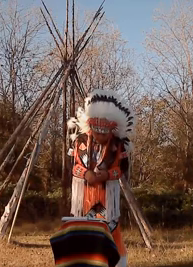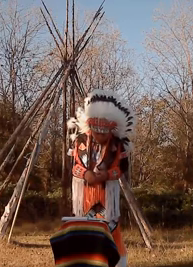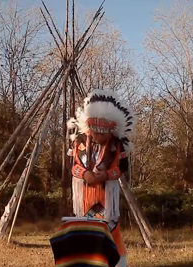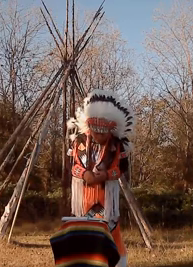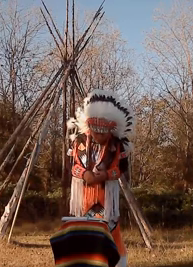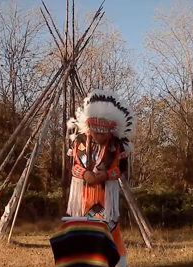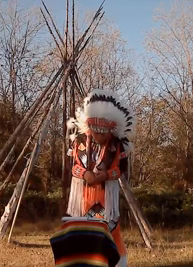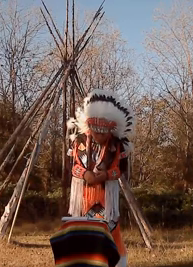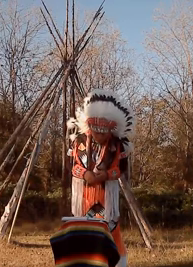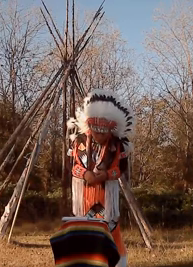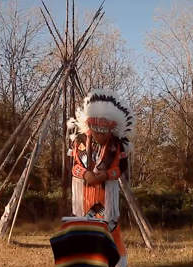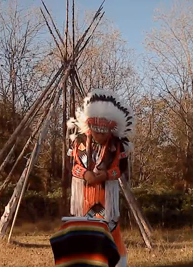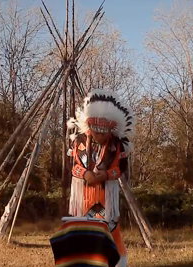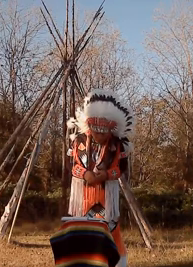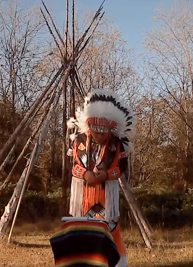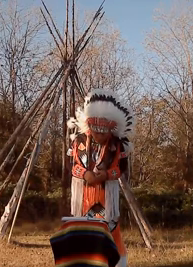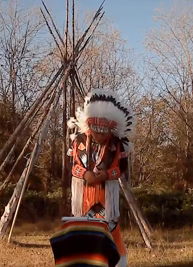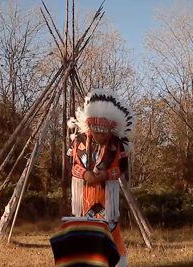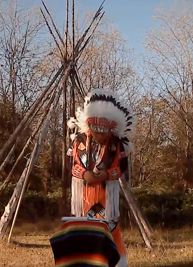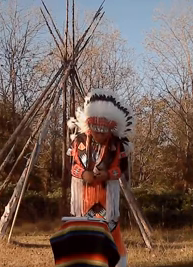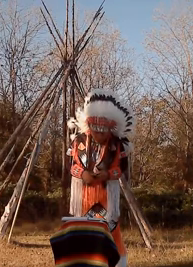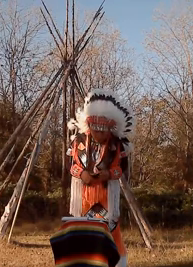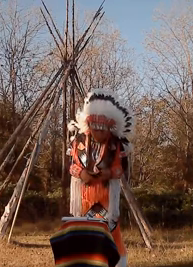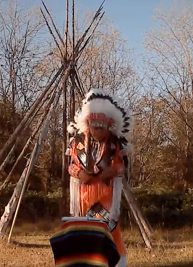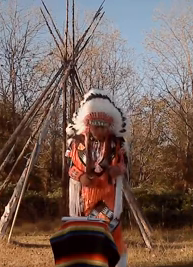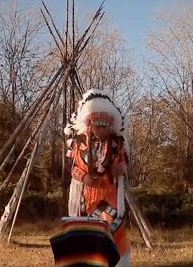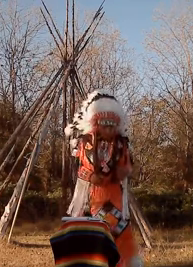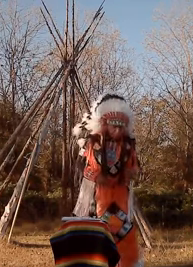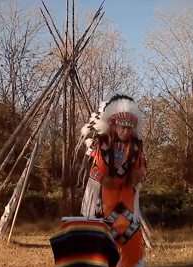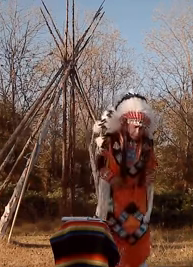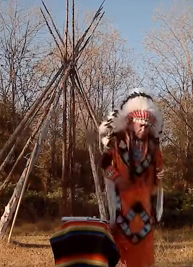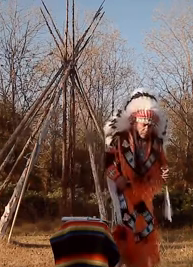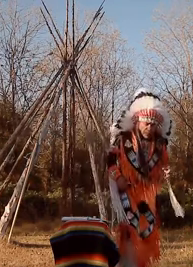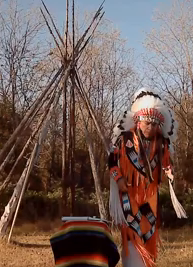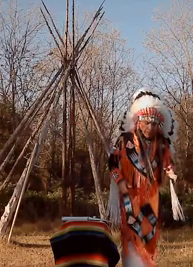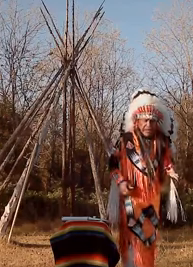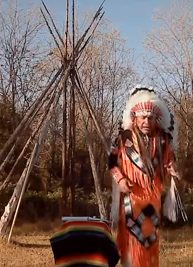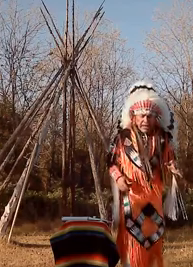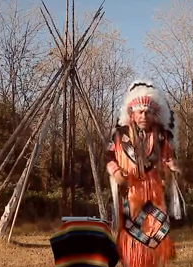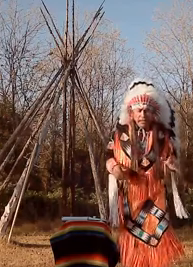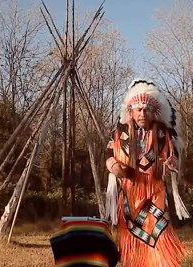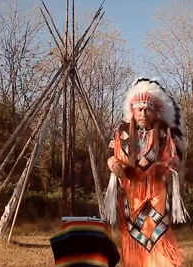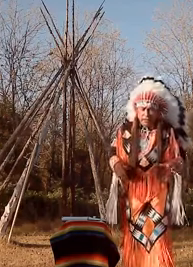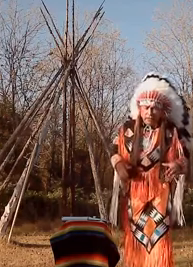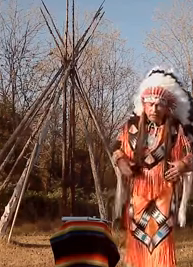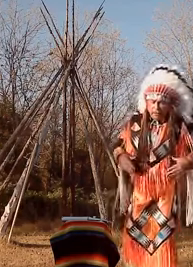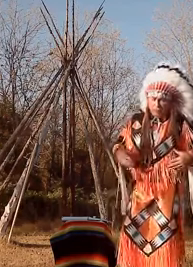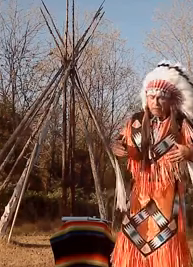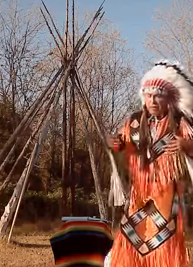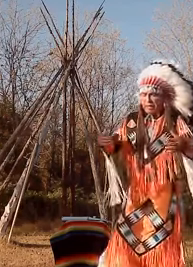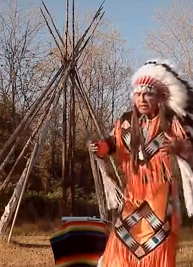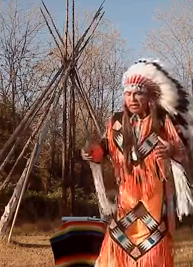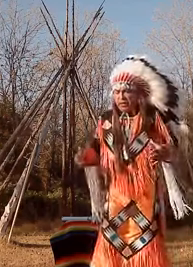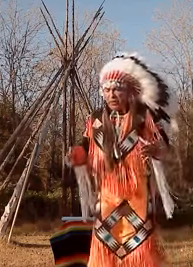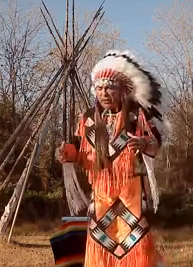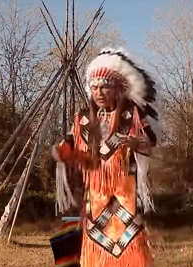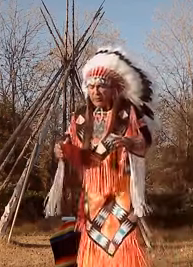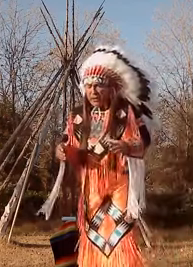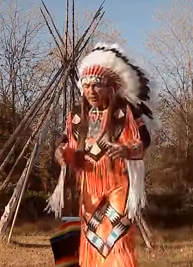now being that i've finally gotten to that place in my life